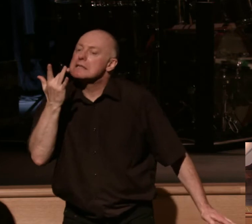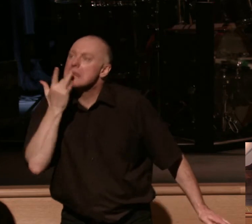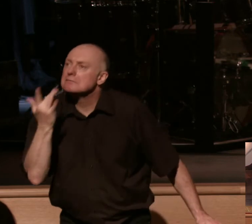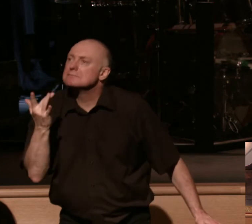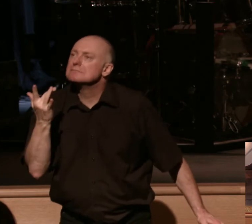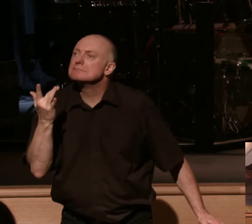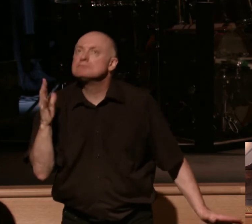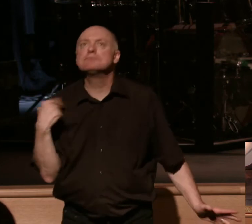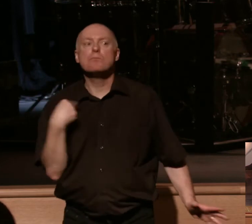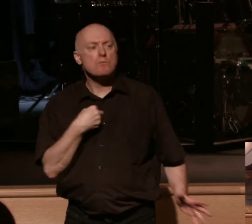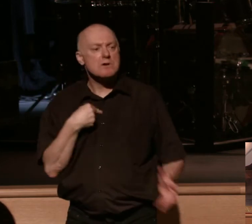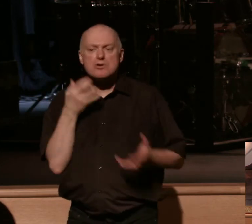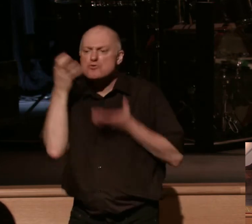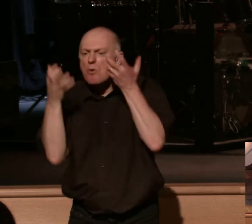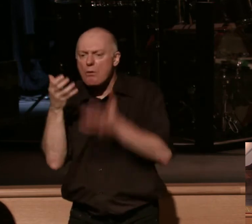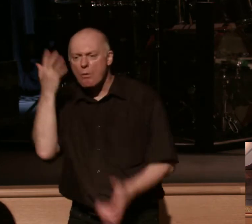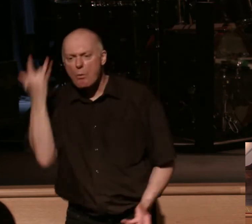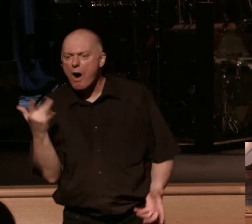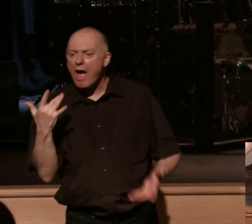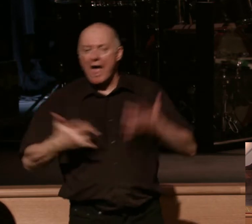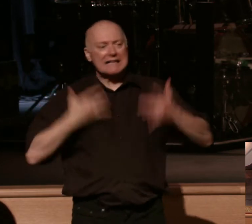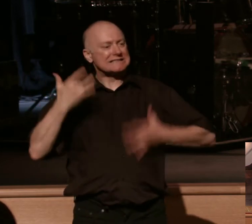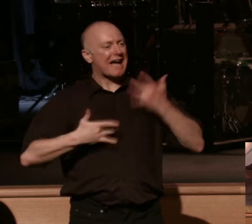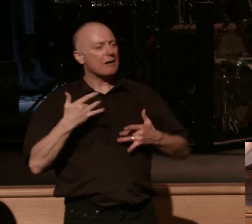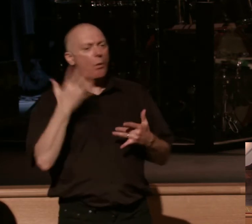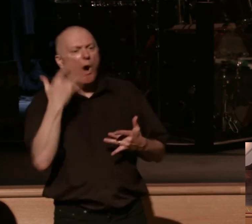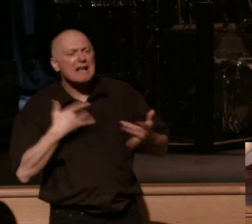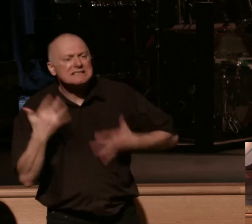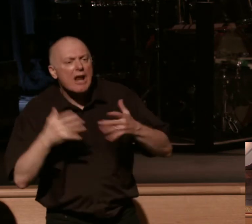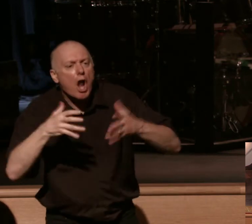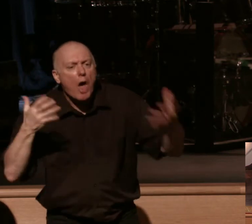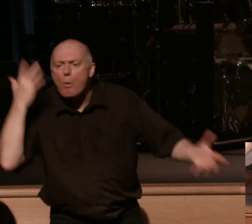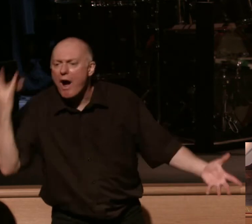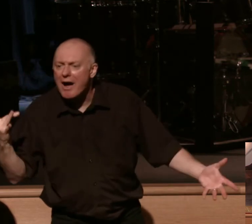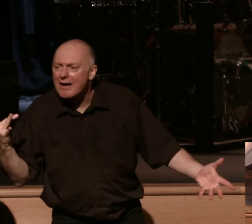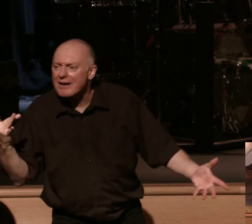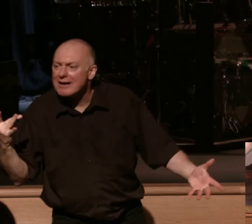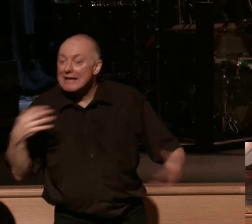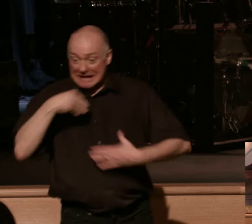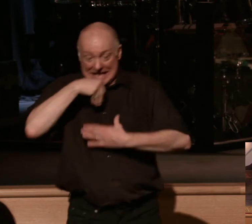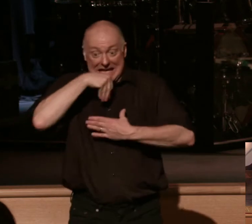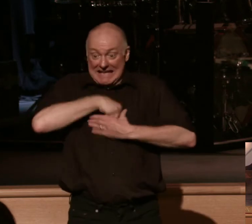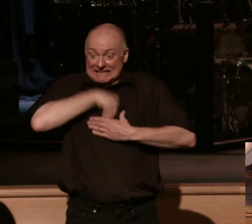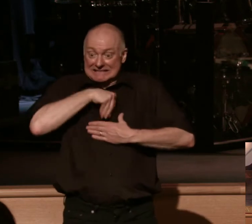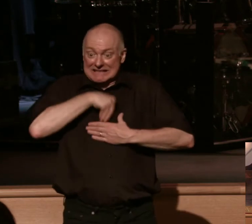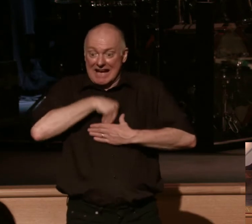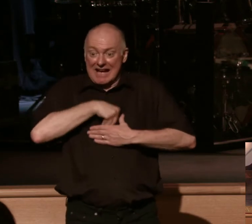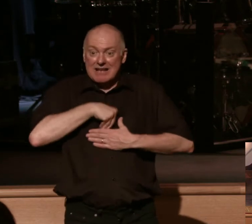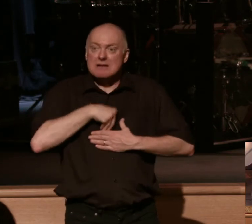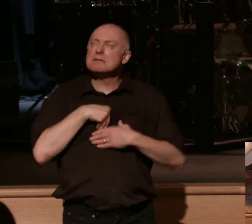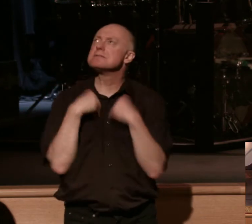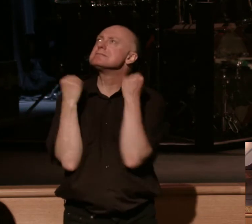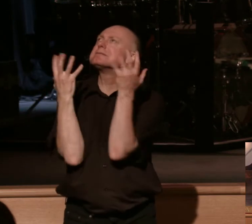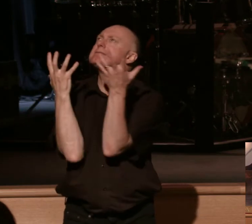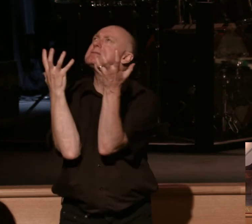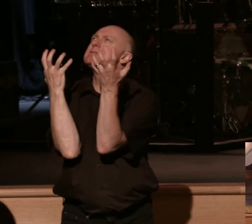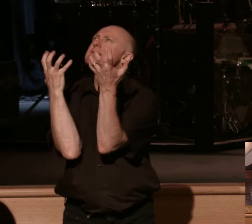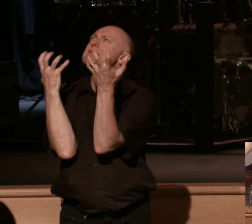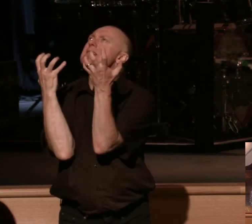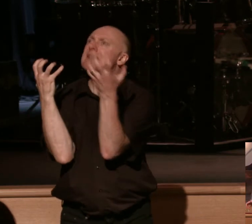groan why do I get excited a lot well this is why inwardly as we eagerly because because if you're going to